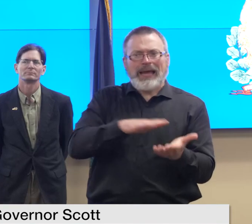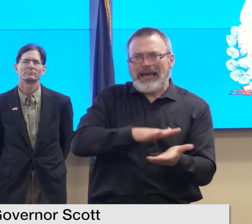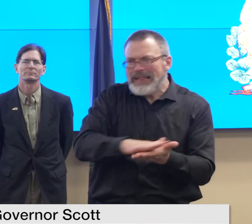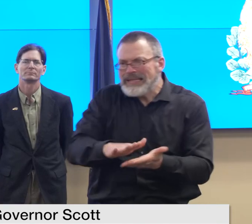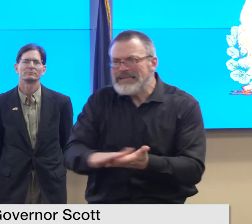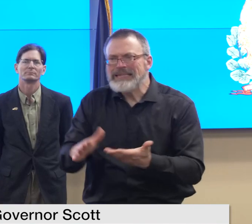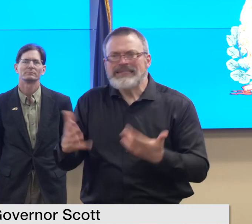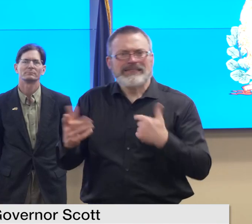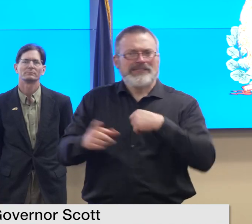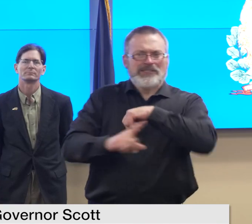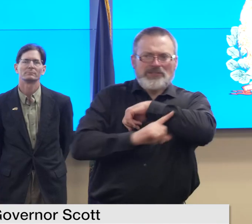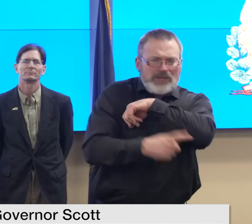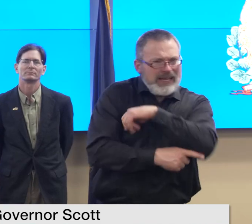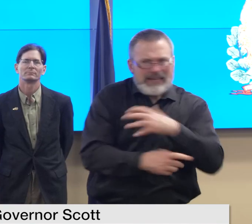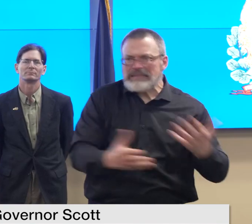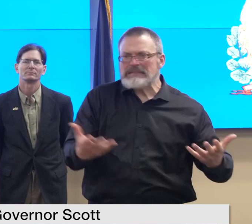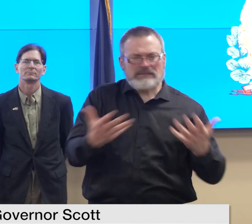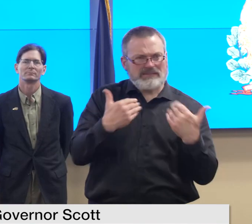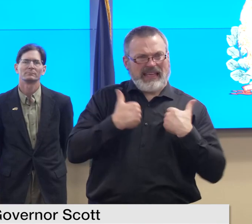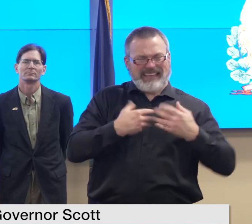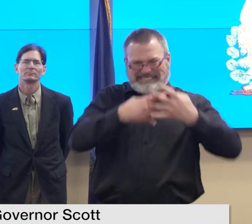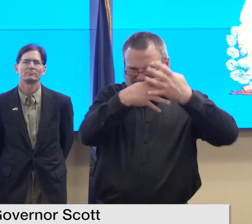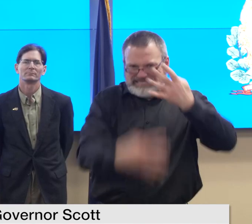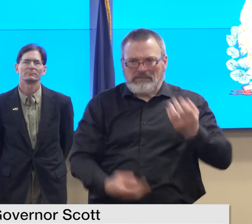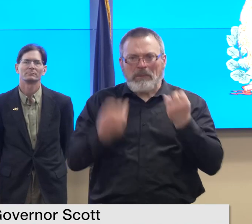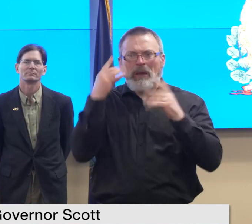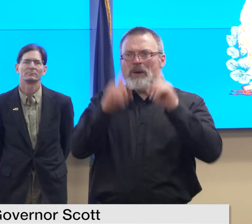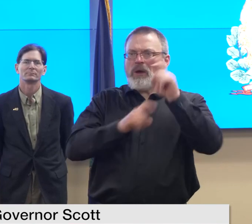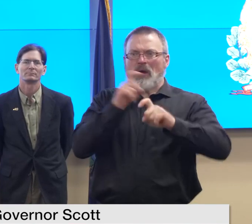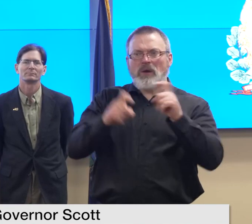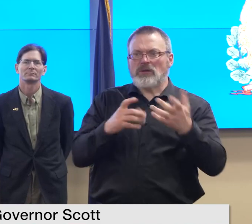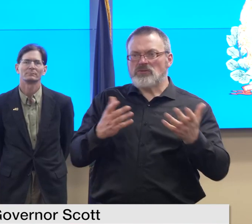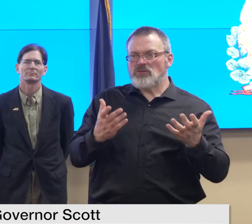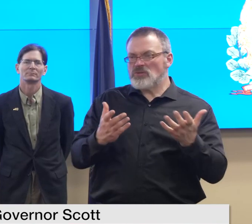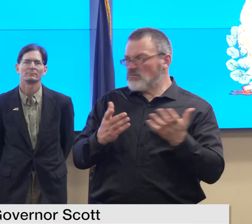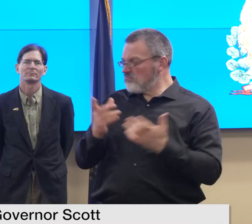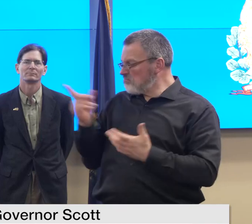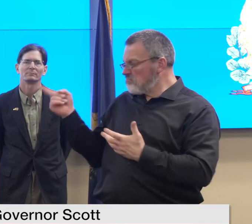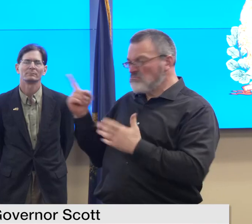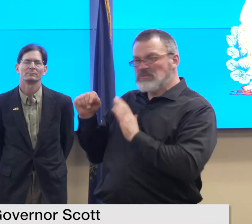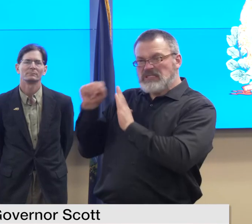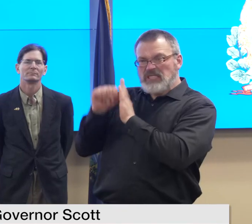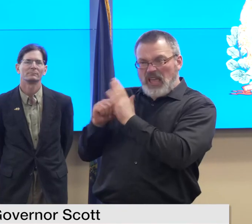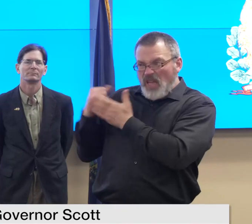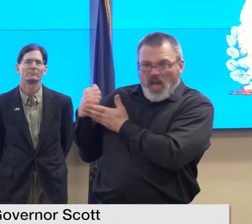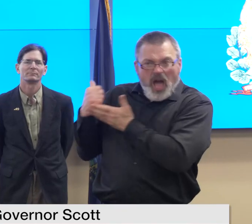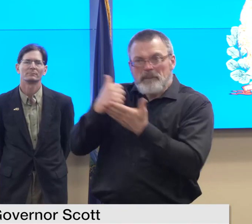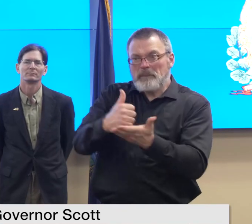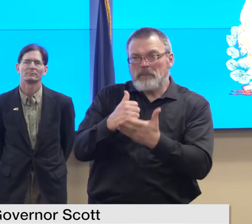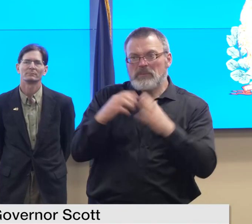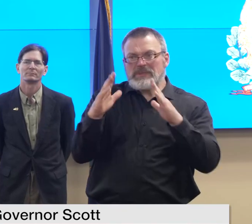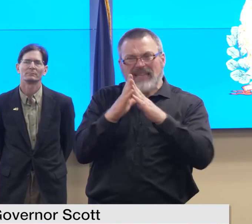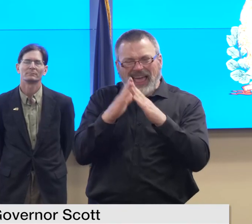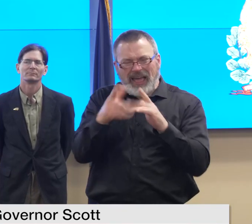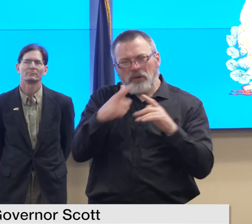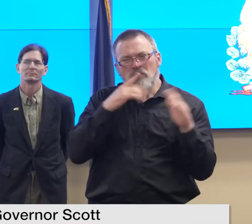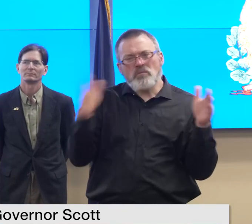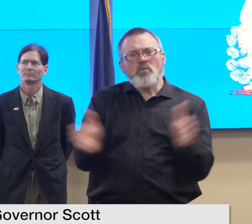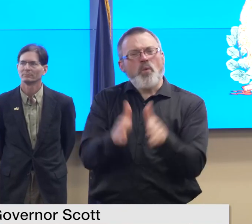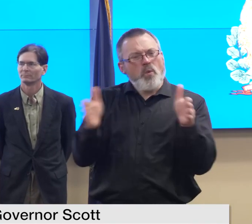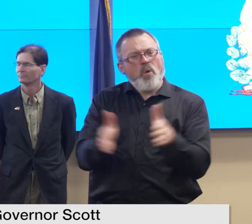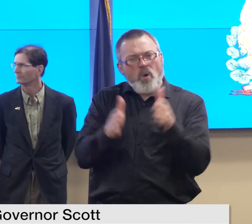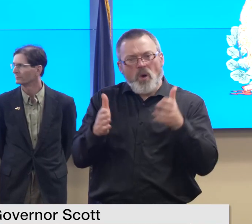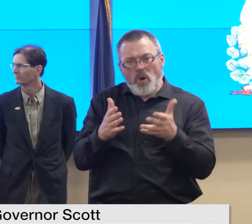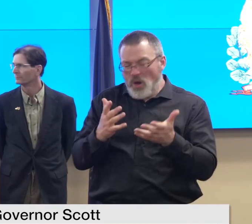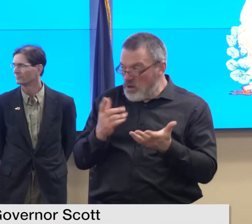they just are wondering whether the state is going to set something up in the future to help community tiny little communities like this yeah as i